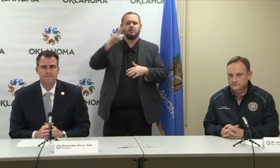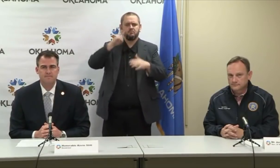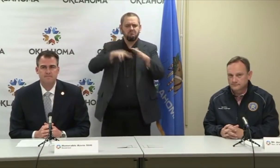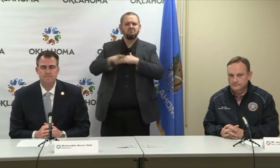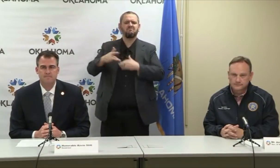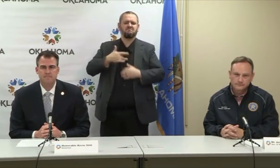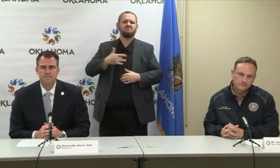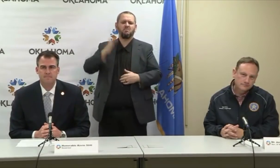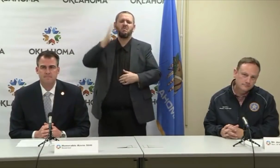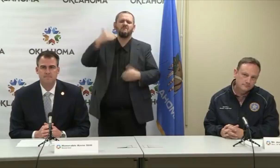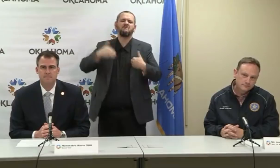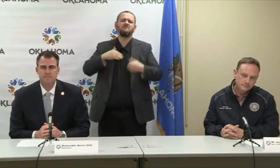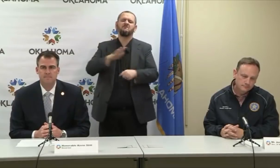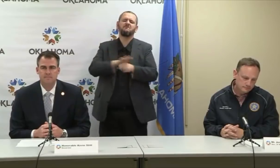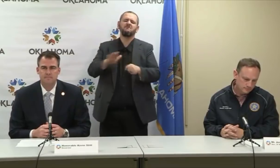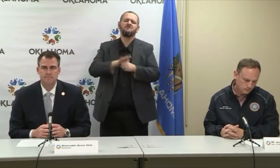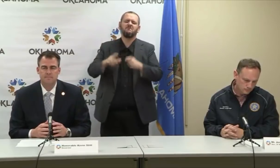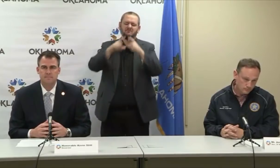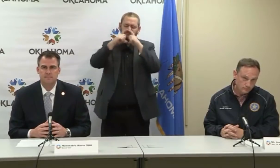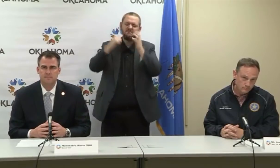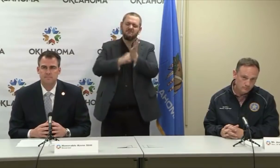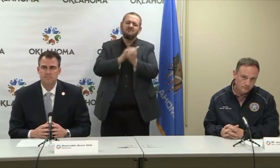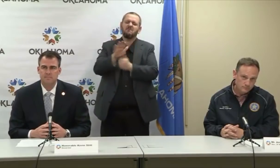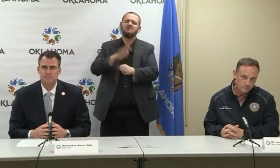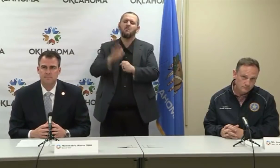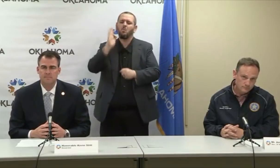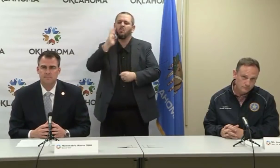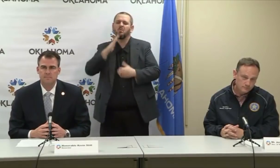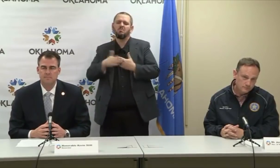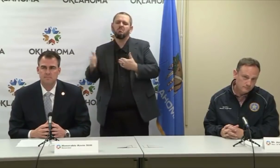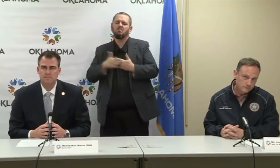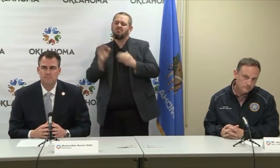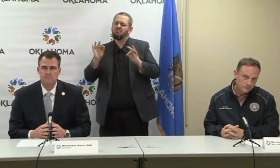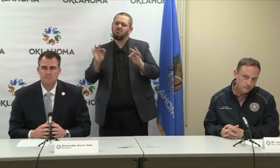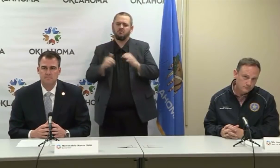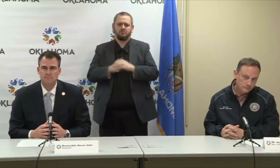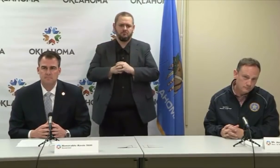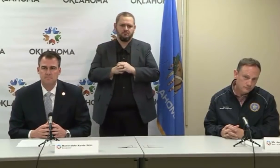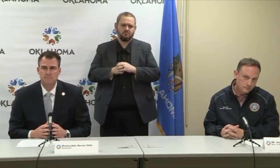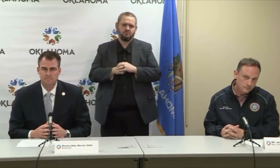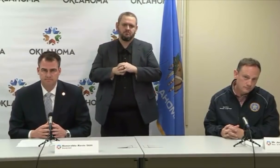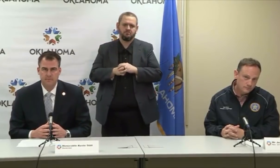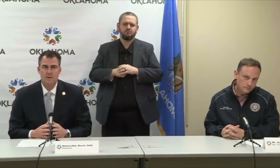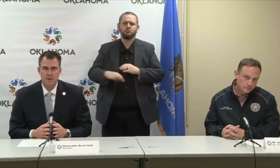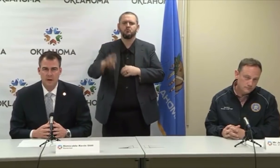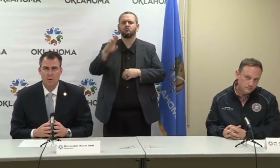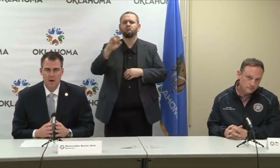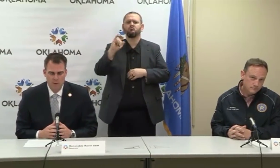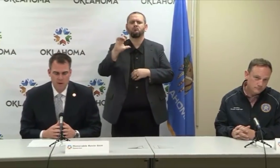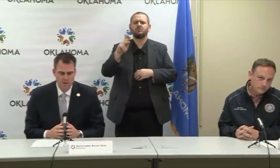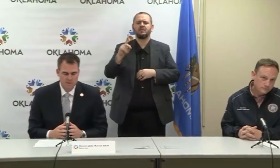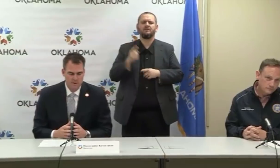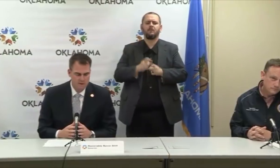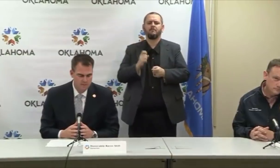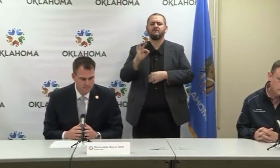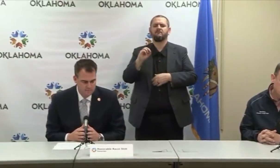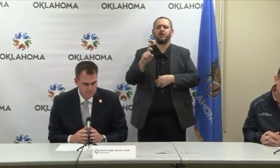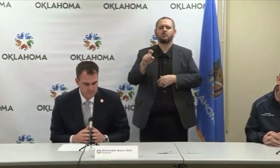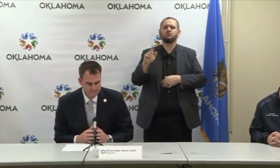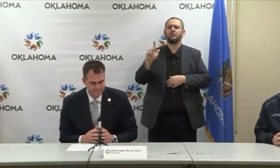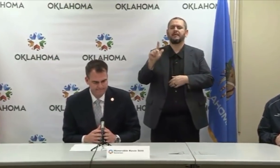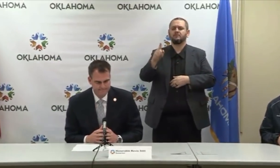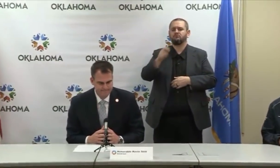Rick Maranon with Fox 23. Governor, I've got a quick example. Can y'all hear me? Yep, go ahead. We can hear you just fine.